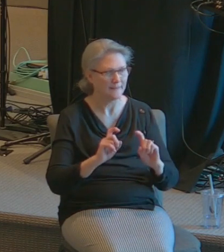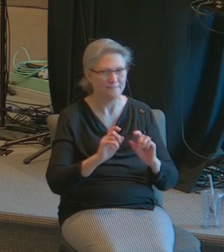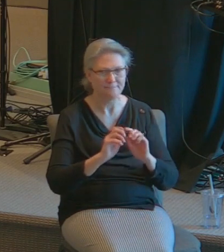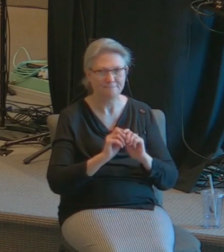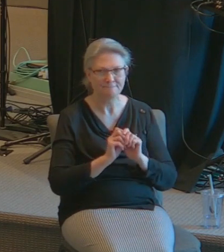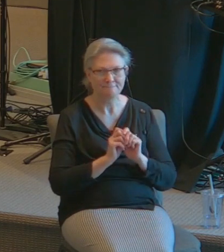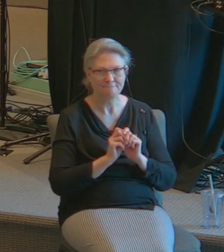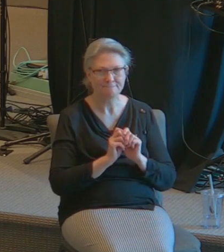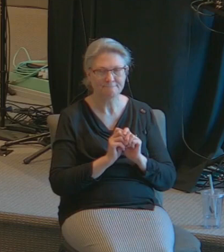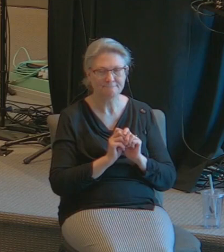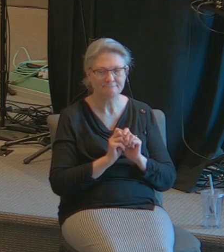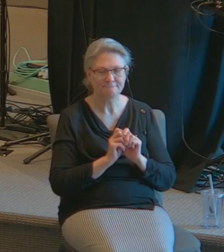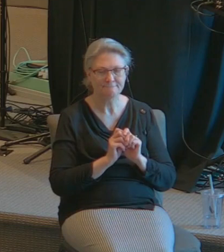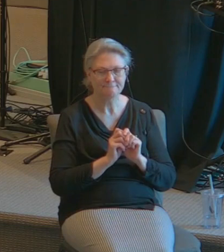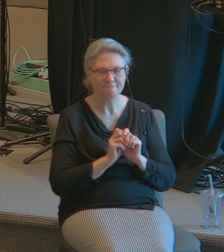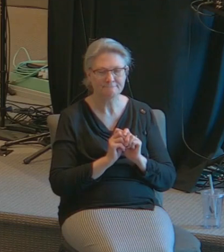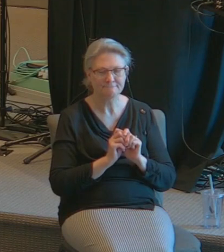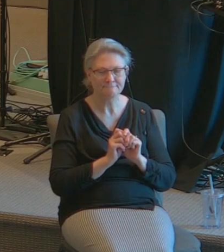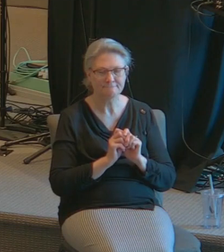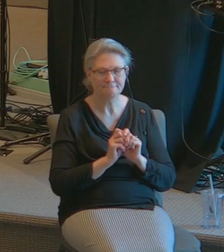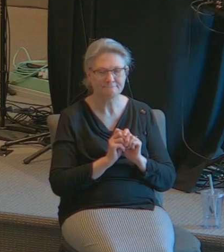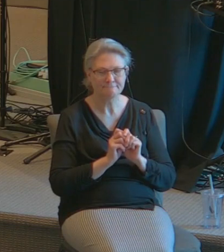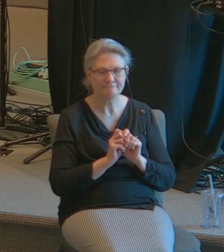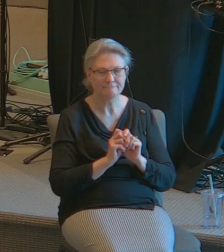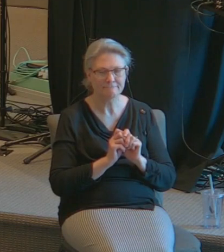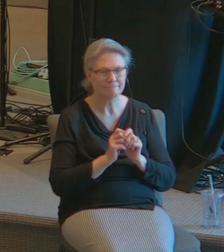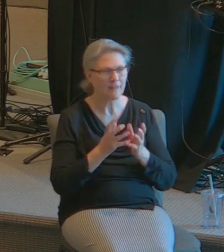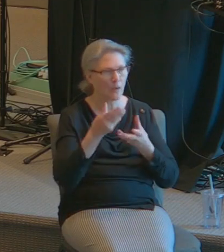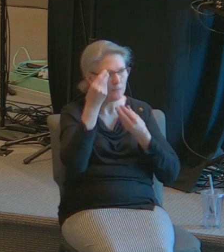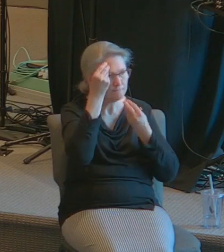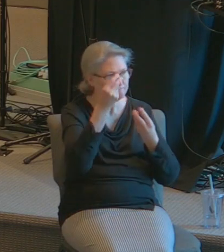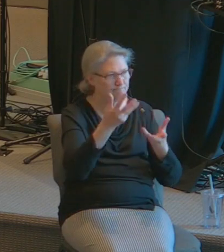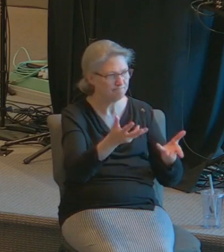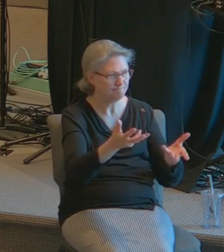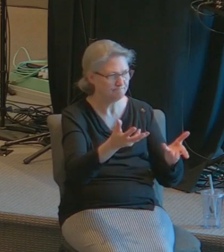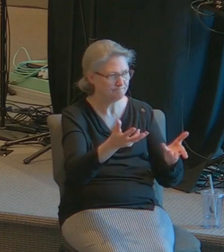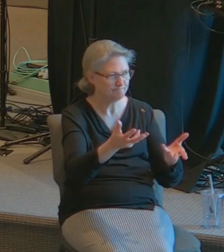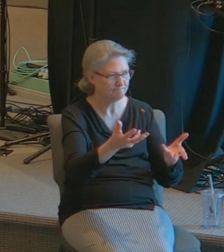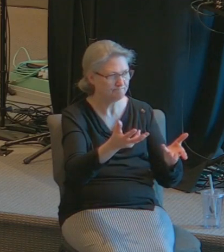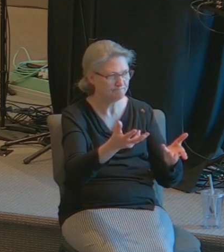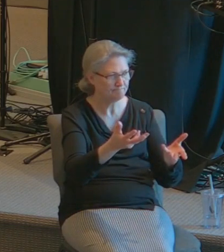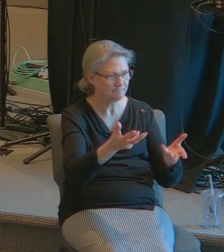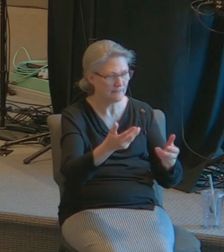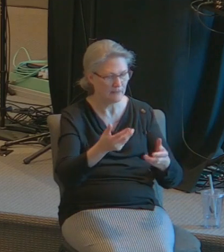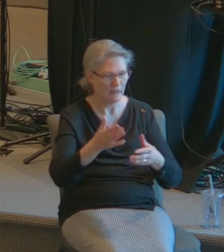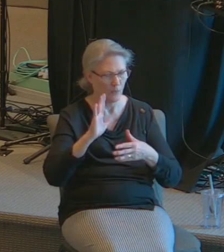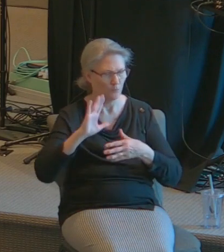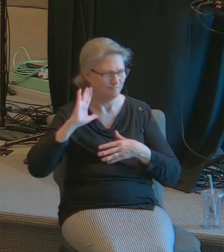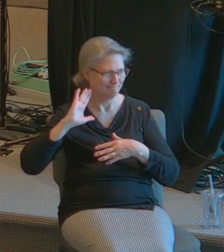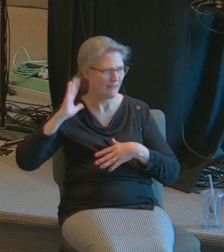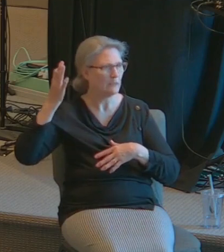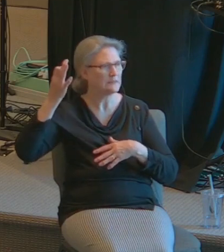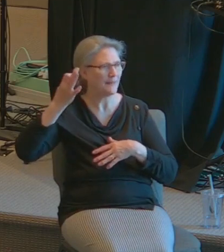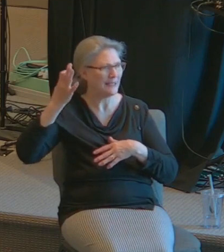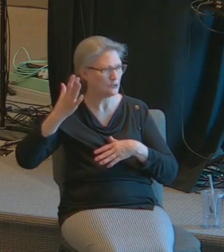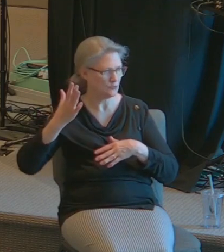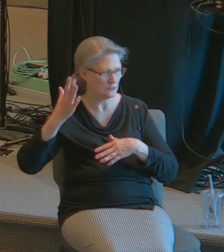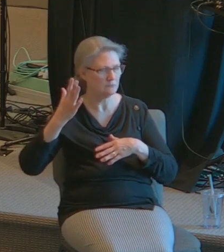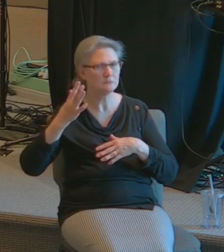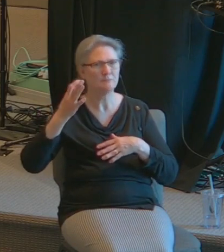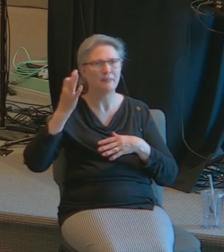so let me share this I was pastoring a wonderful church